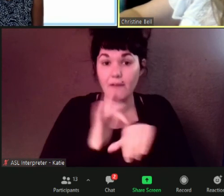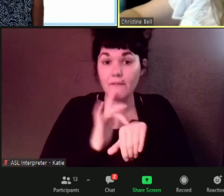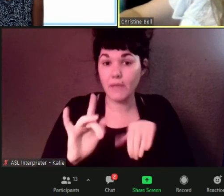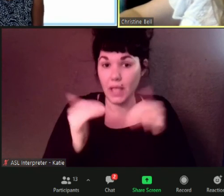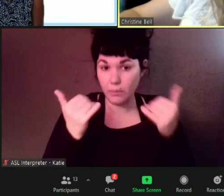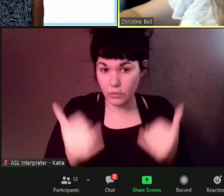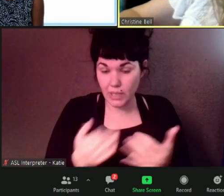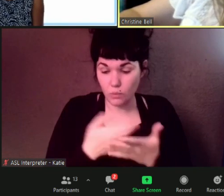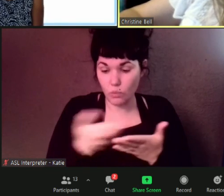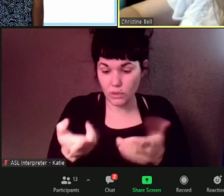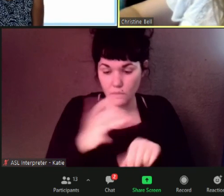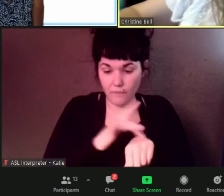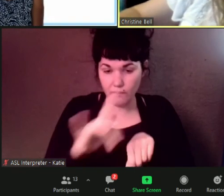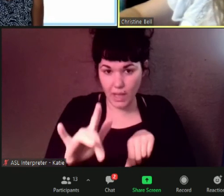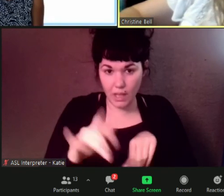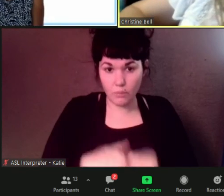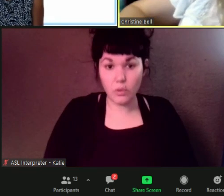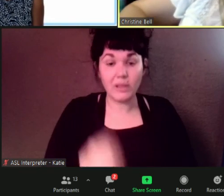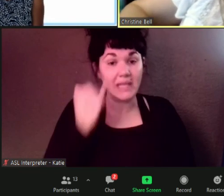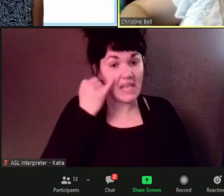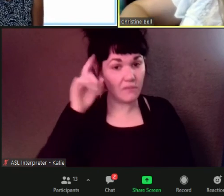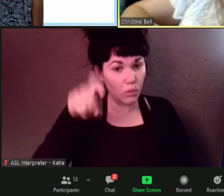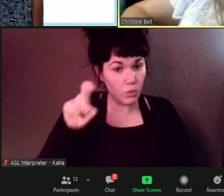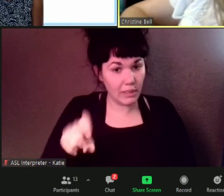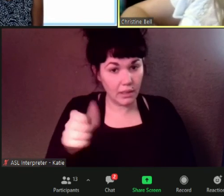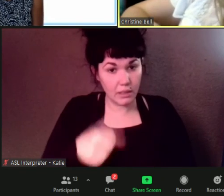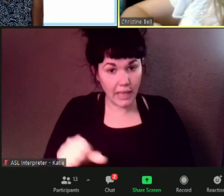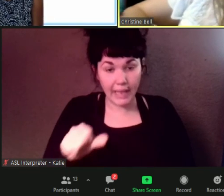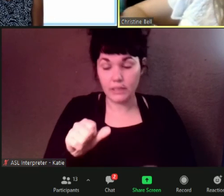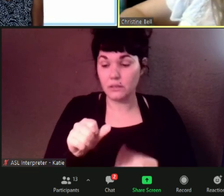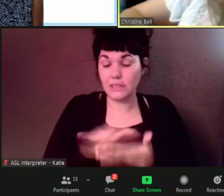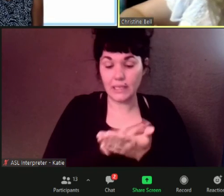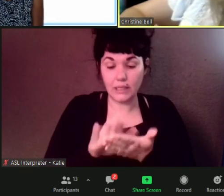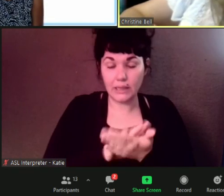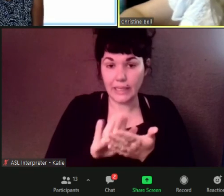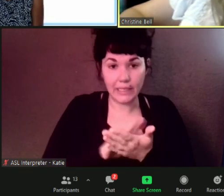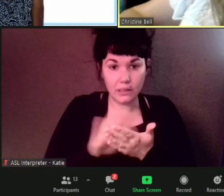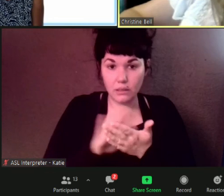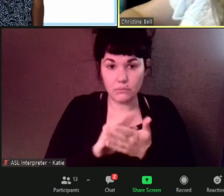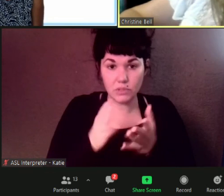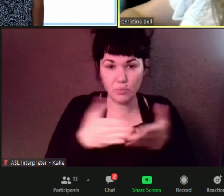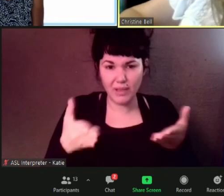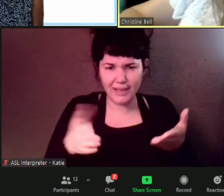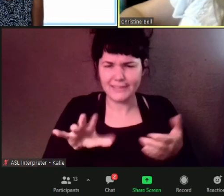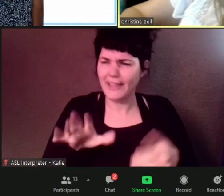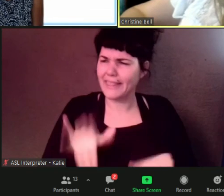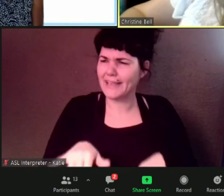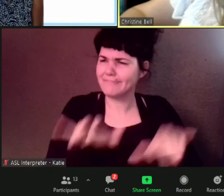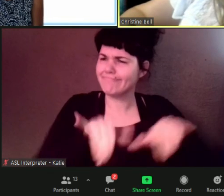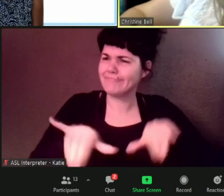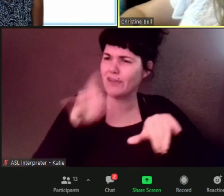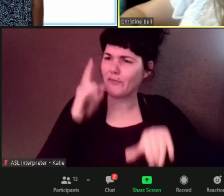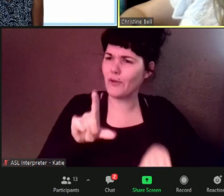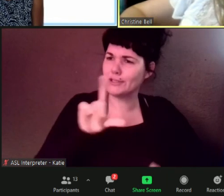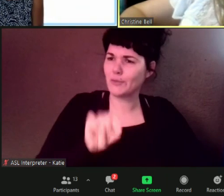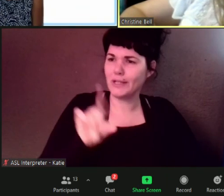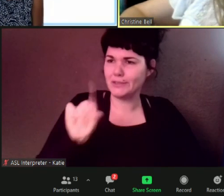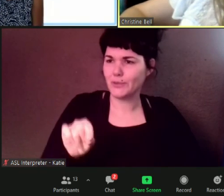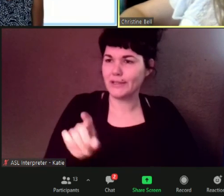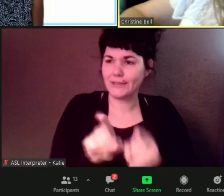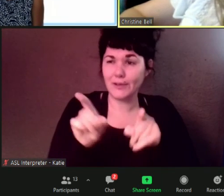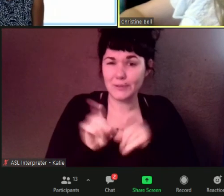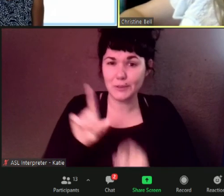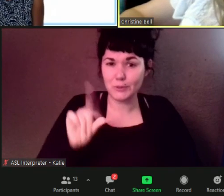theme for 2020 and 2021 is the need for extra cleaning supplies the city is also